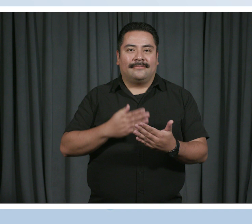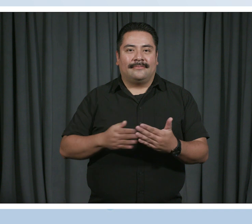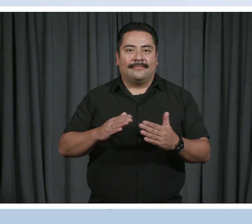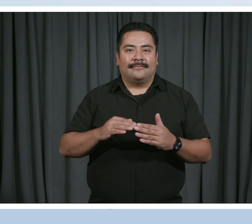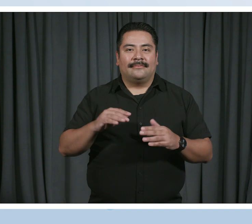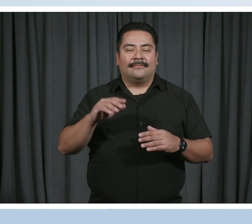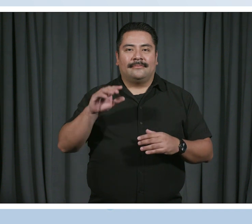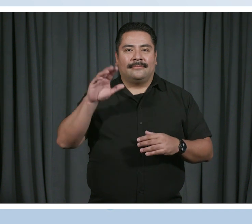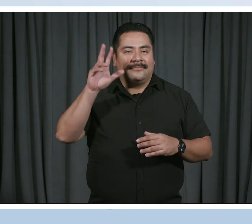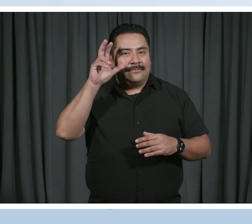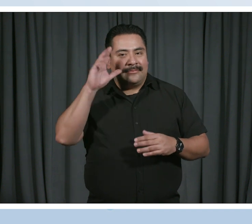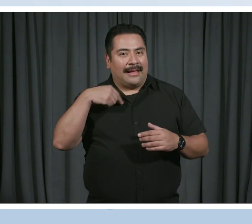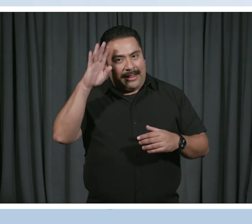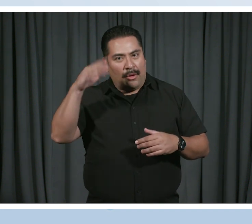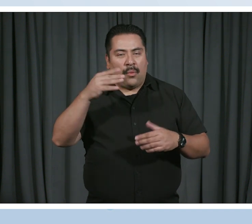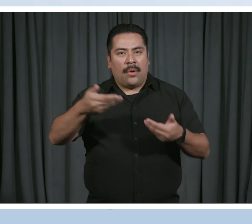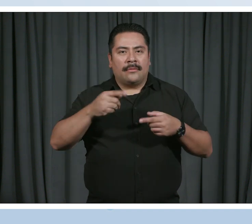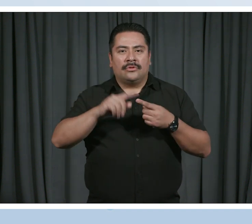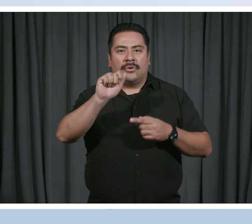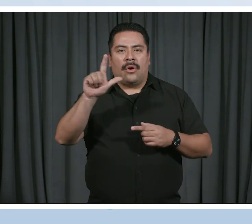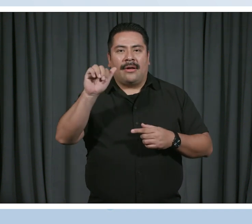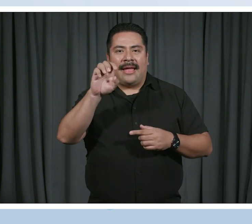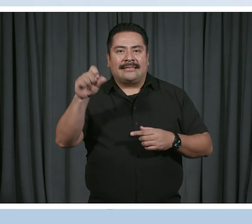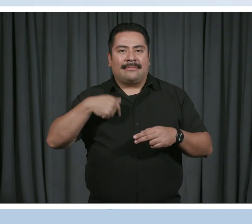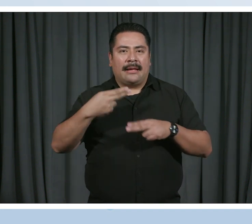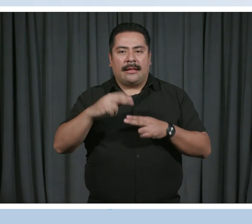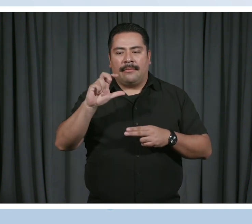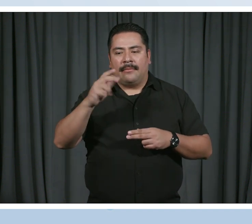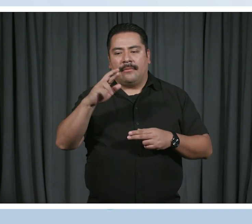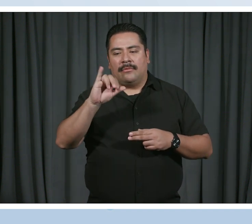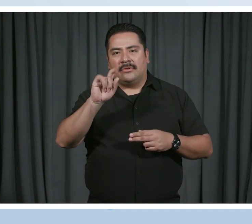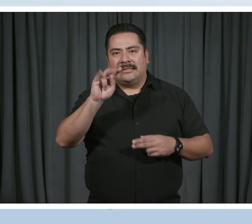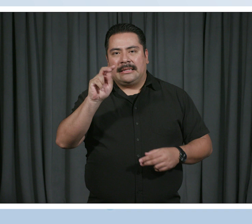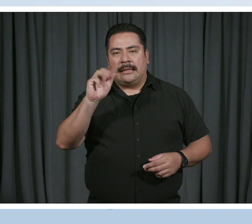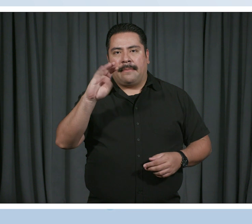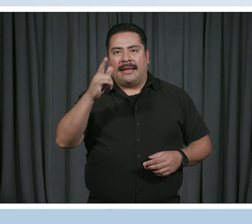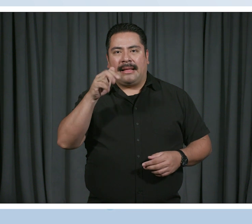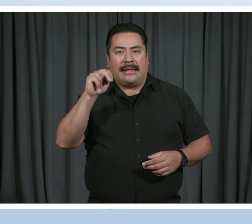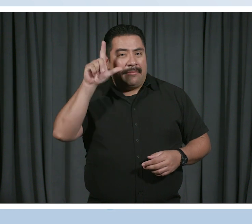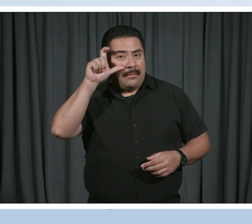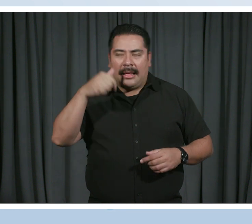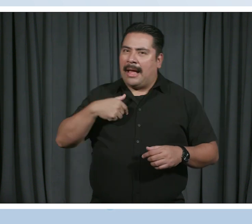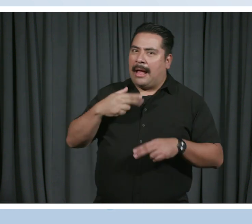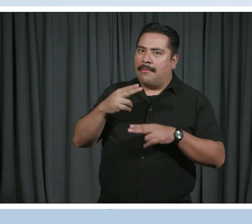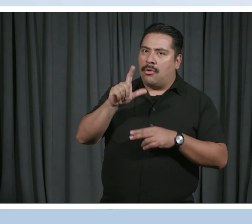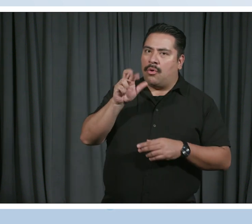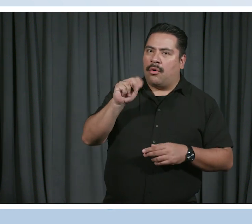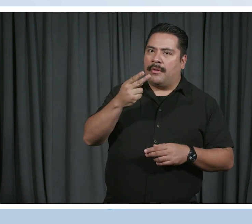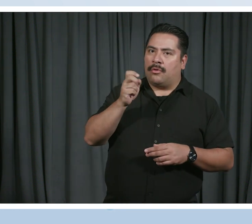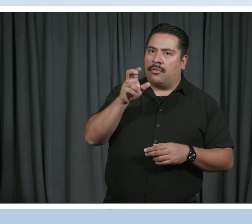Welcome to All Access. I'm Christina McLean and I'm Lauren Huberman. Today's episode is about celebrating